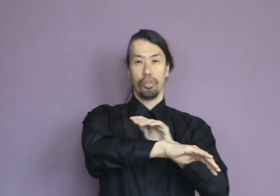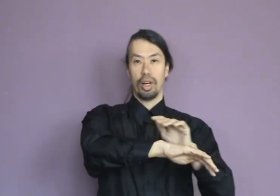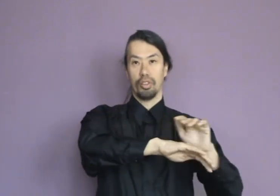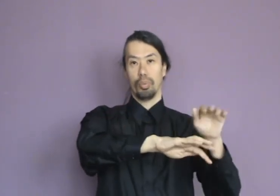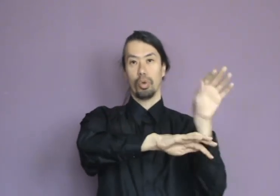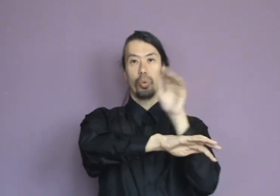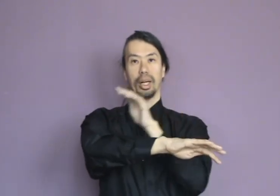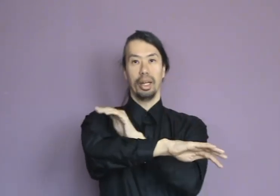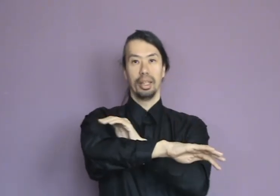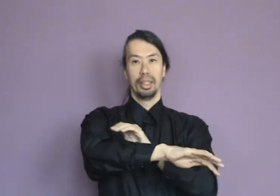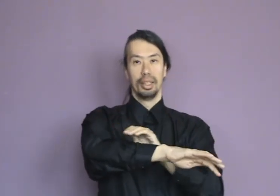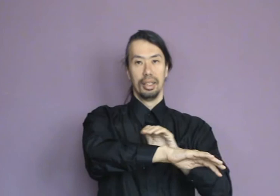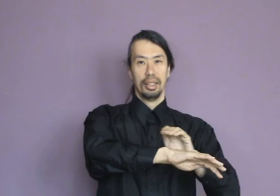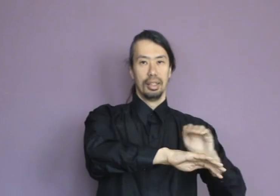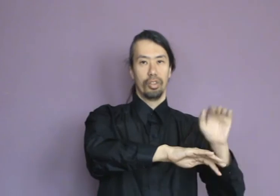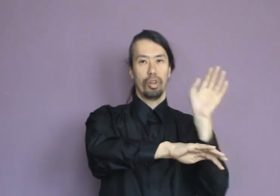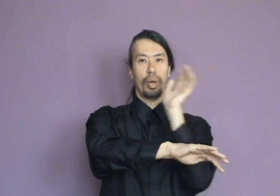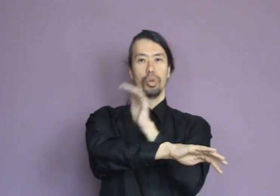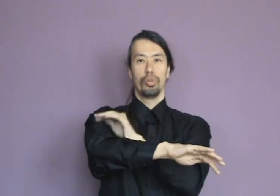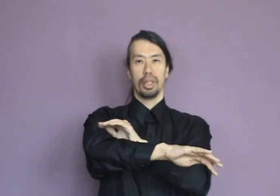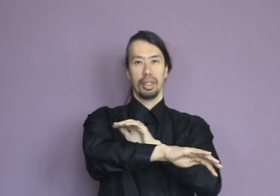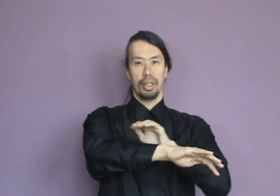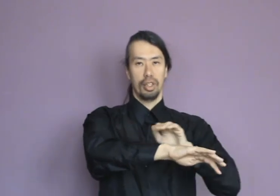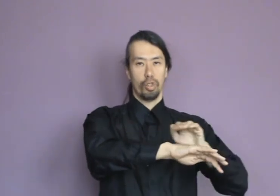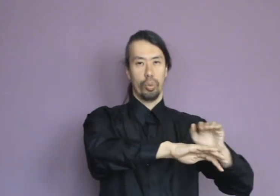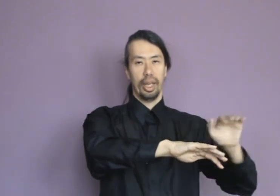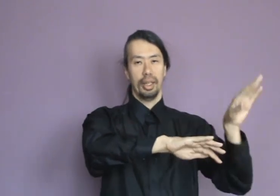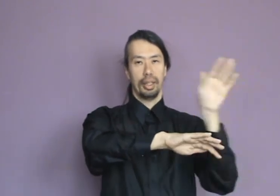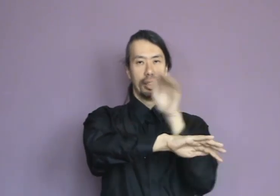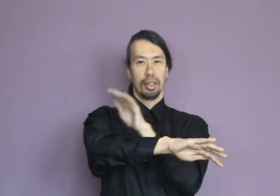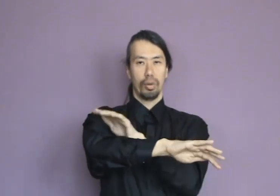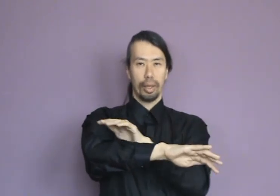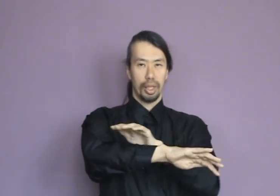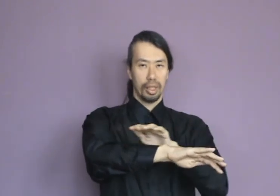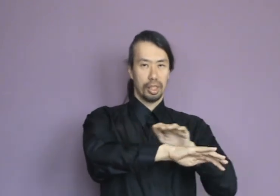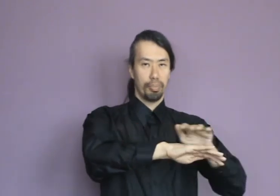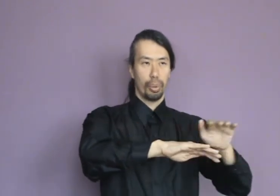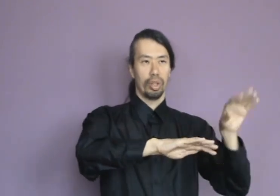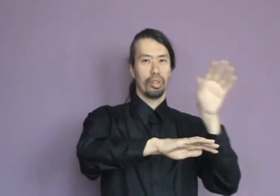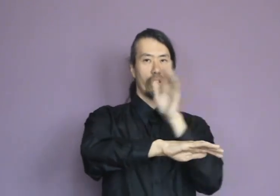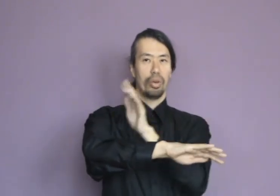faster, more quickly. So, by moving in this way, grab the energy, pull it along,